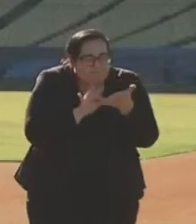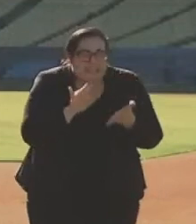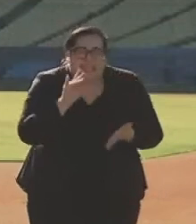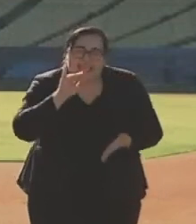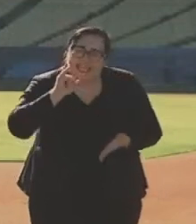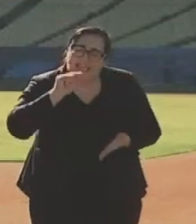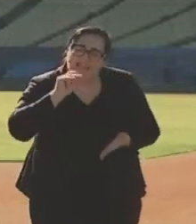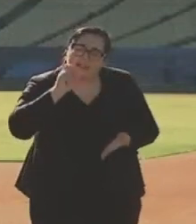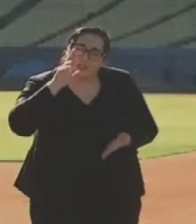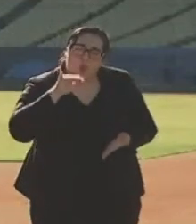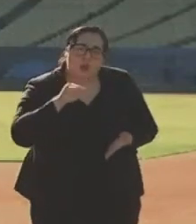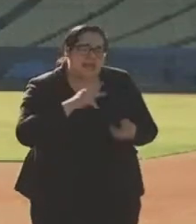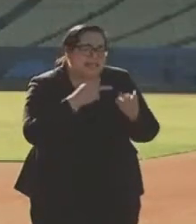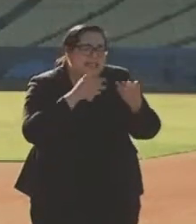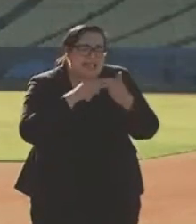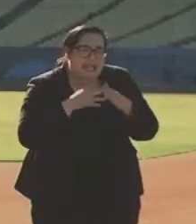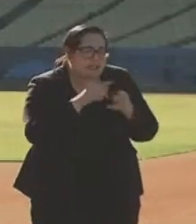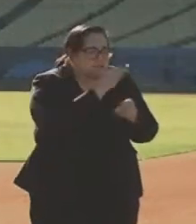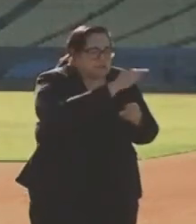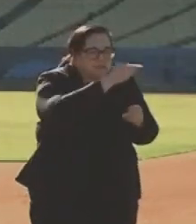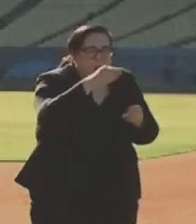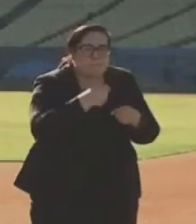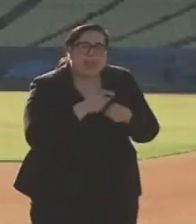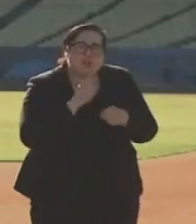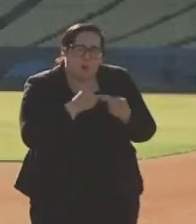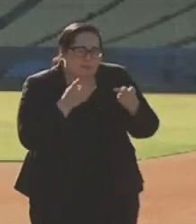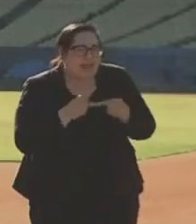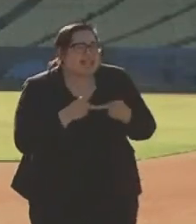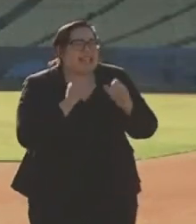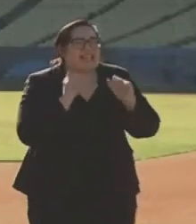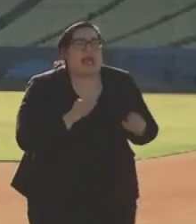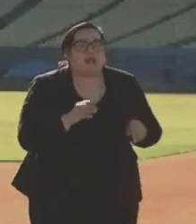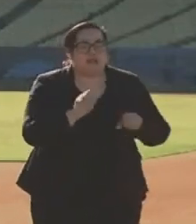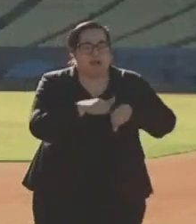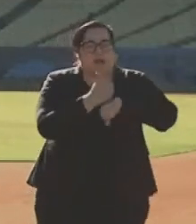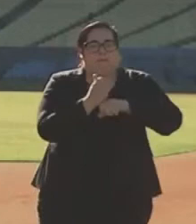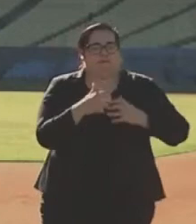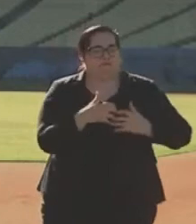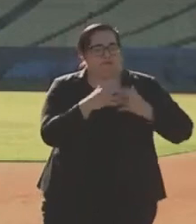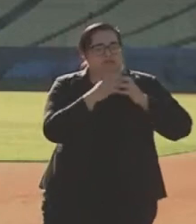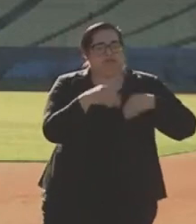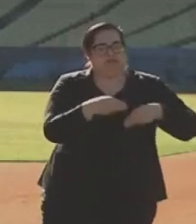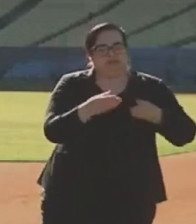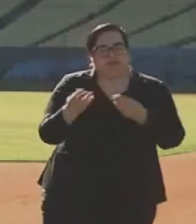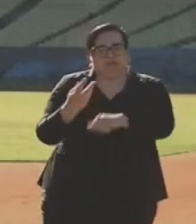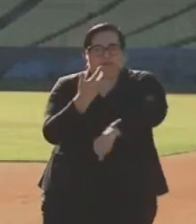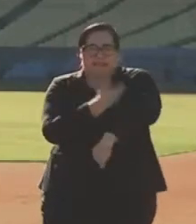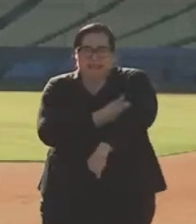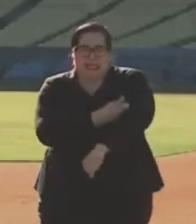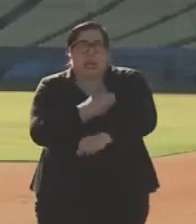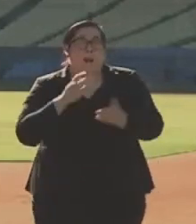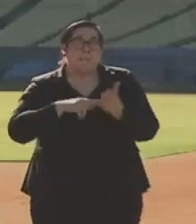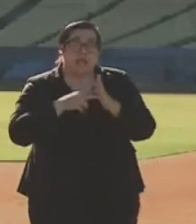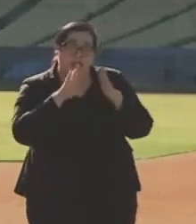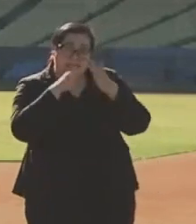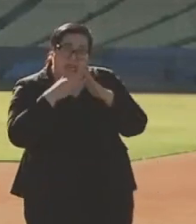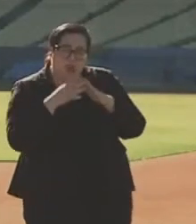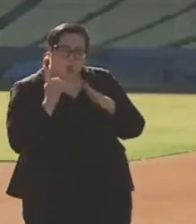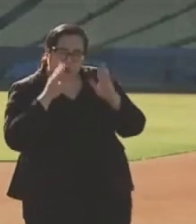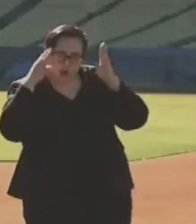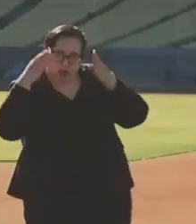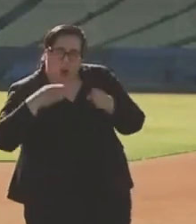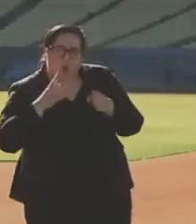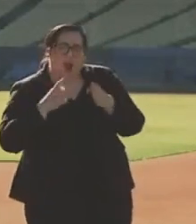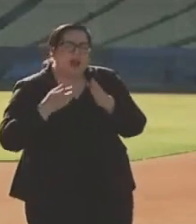city facilities to ensure that we have places to be able to distribute the vaccine. The facilities should be concentrated in the